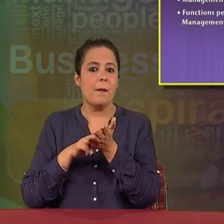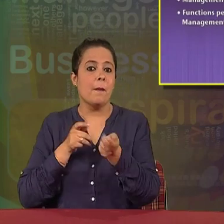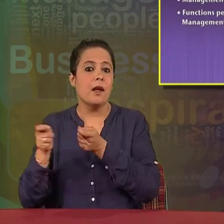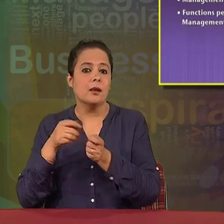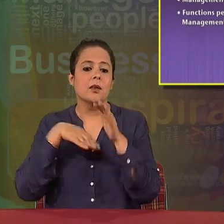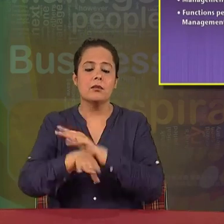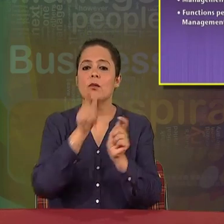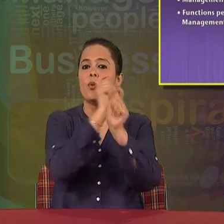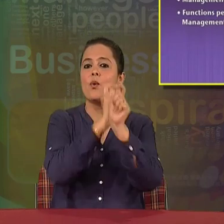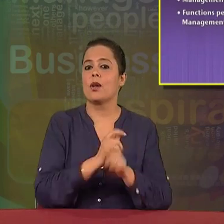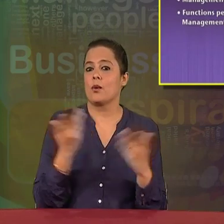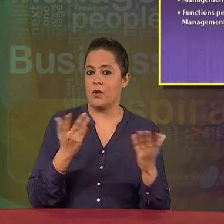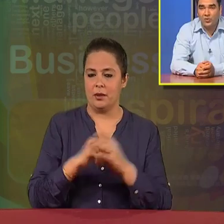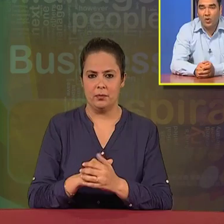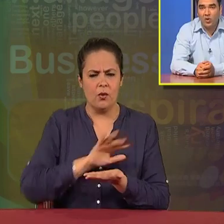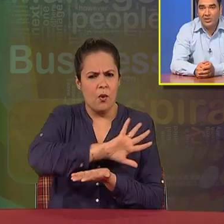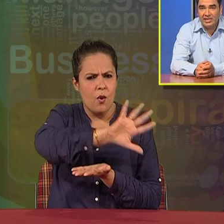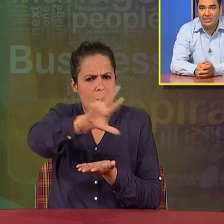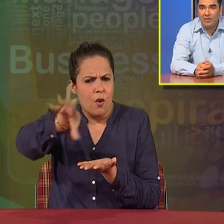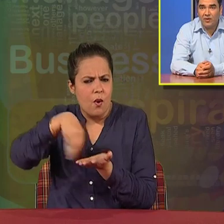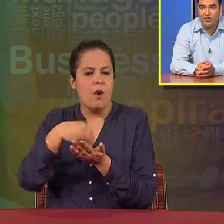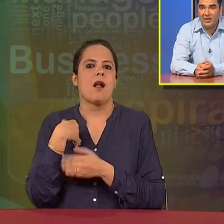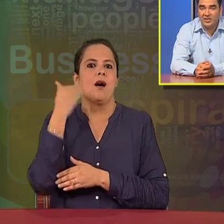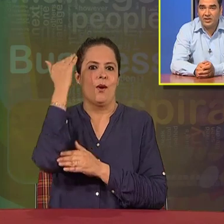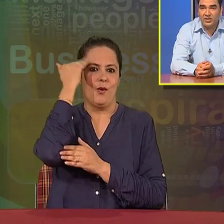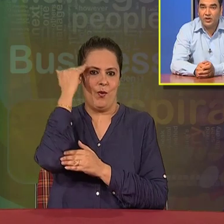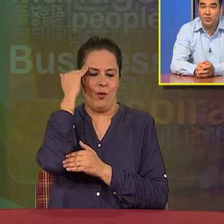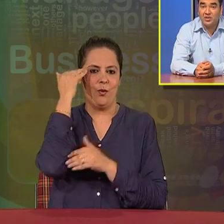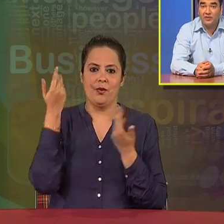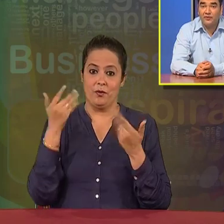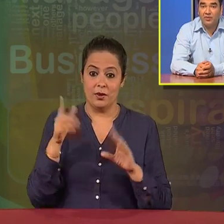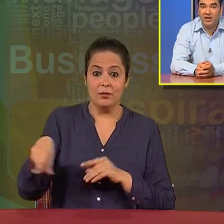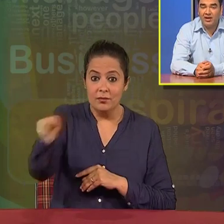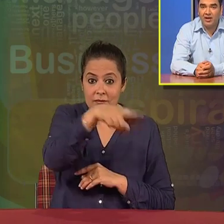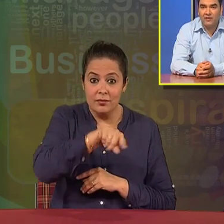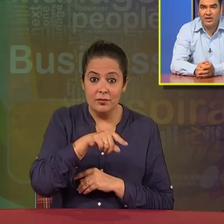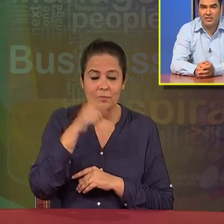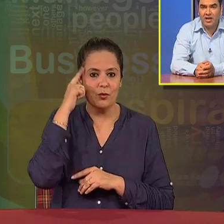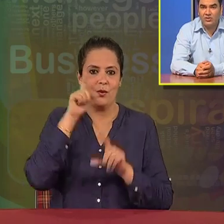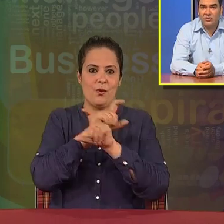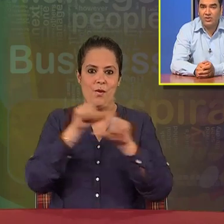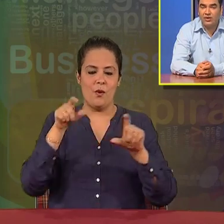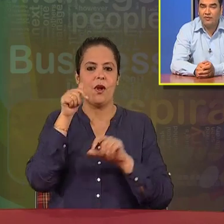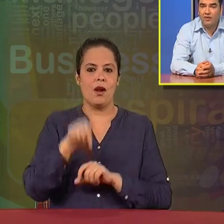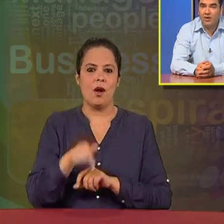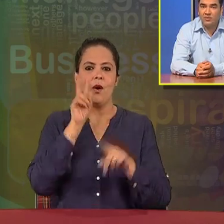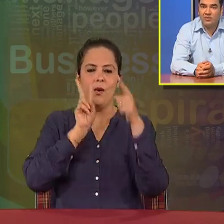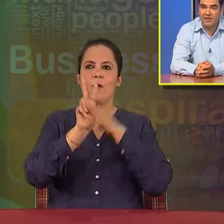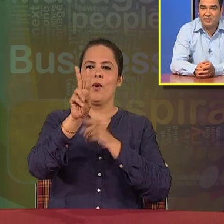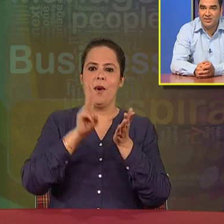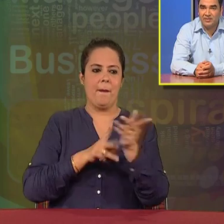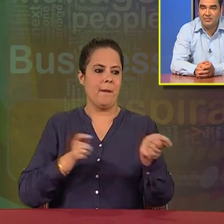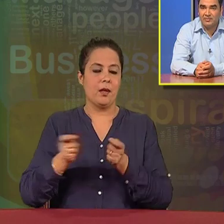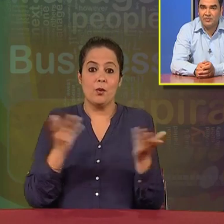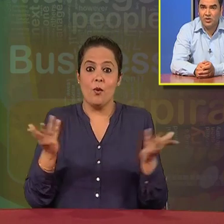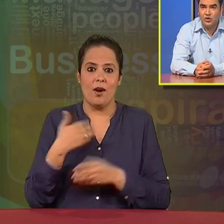the management. So, after getting all these about the management, you must be forming a very sound view about the